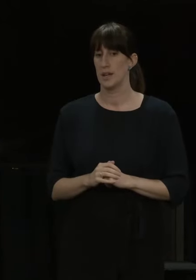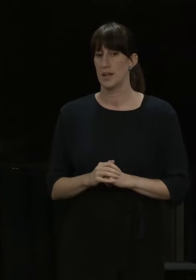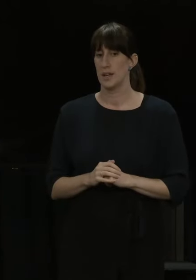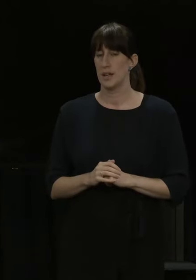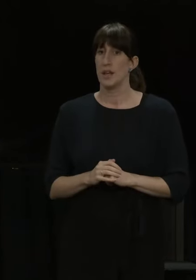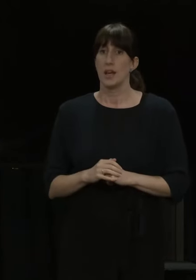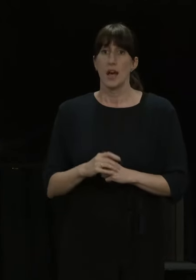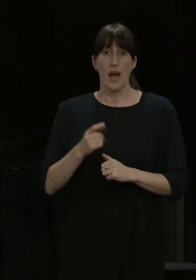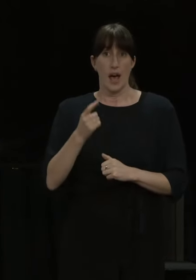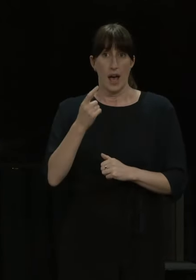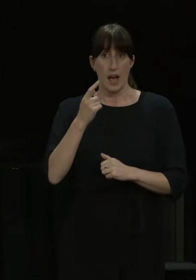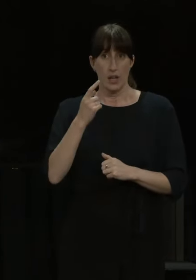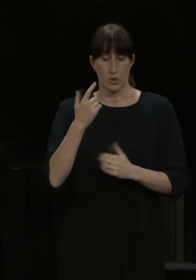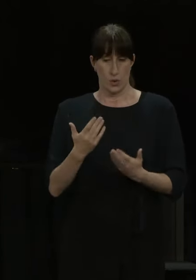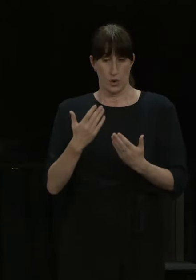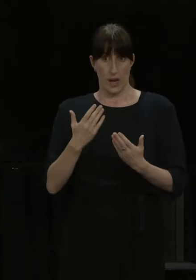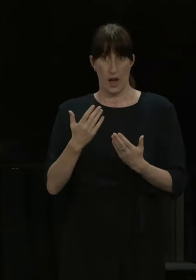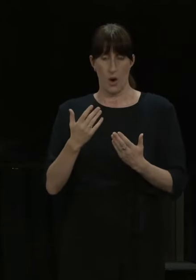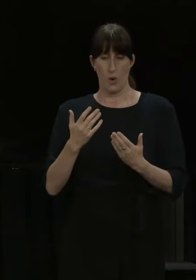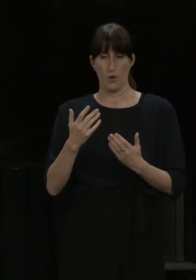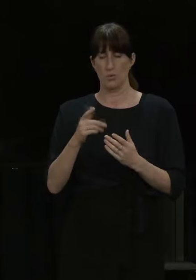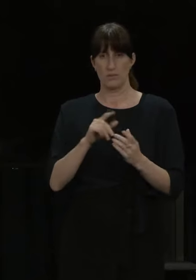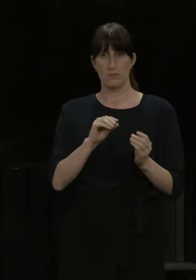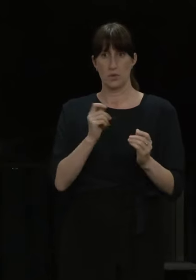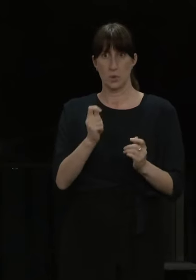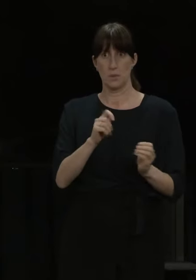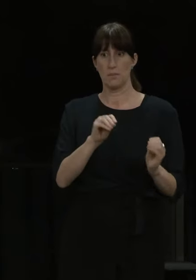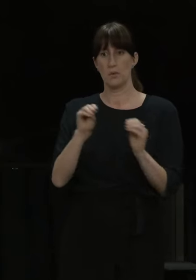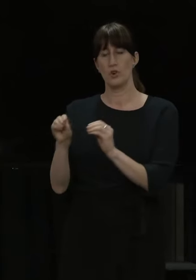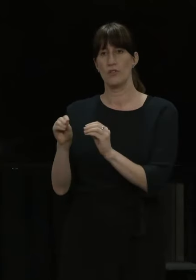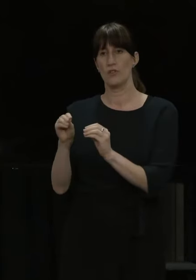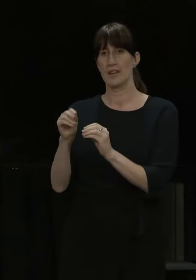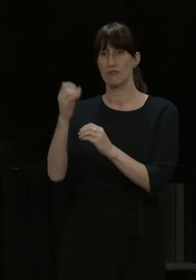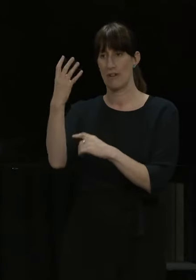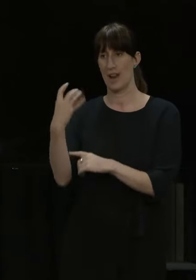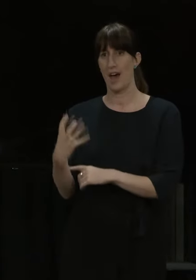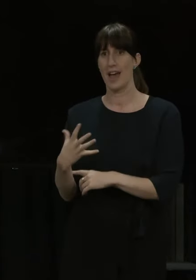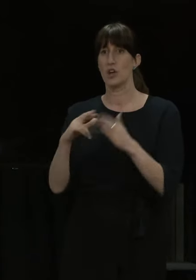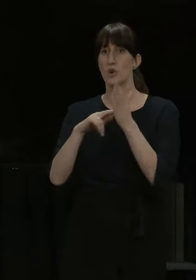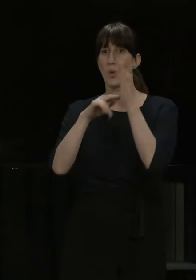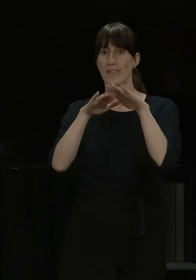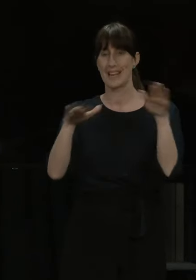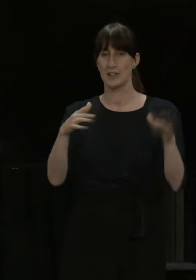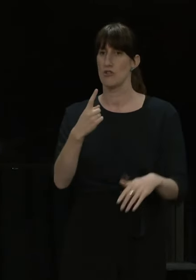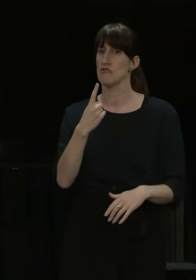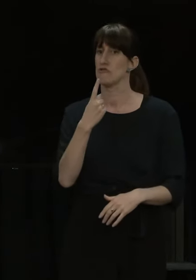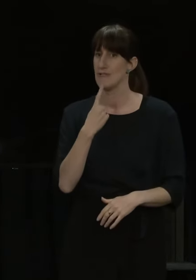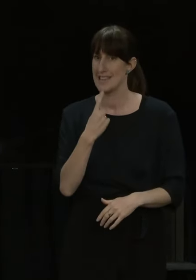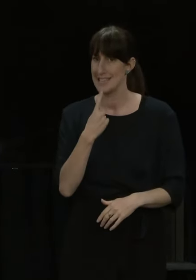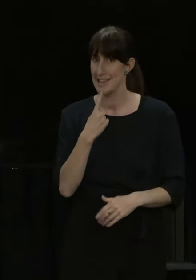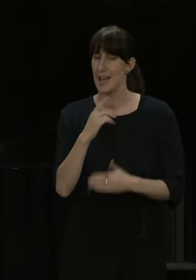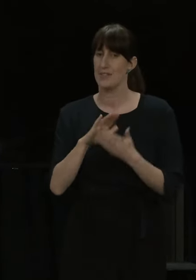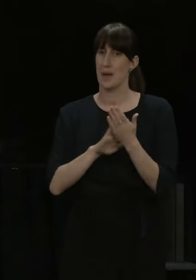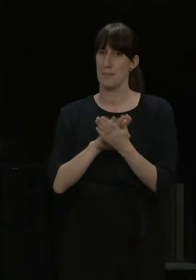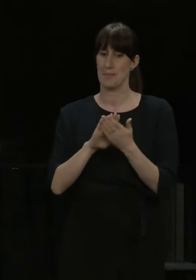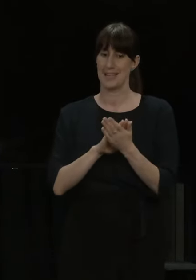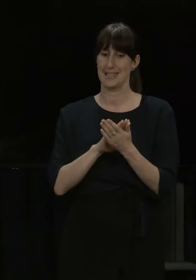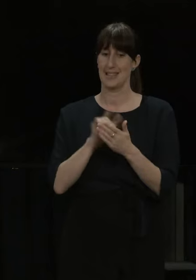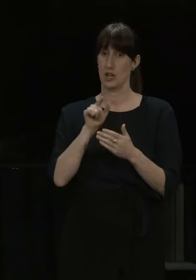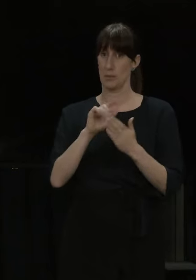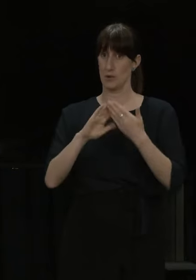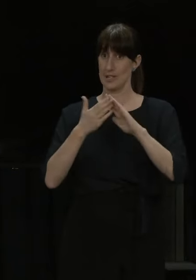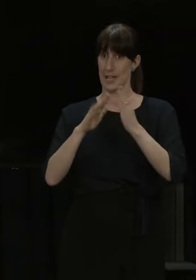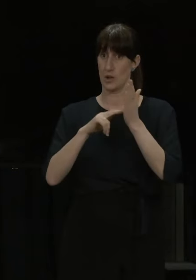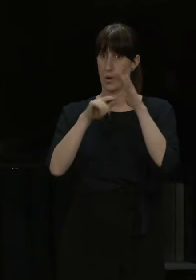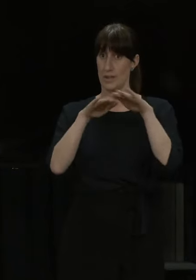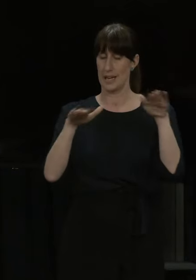red, the fact that Northland is going in at red, it does highlight the fact that we acknowledge that there's a more vulnerable community there with lower vaccination rates. We want to see